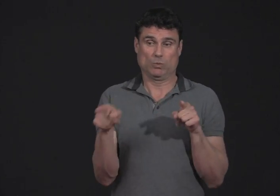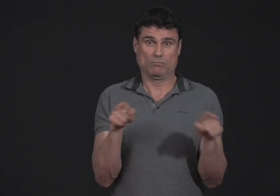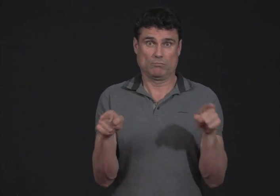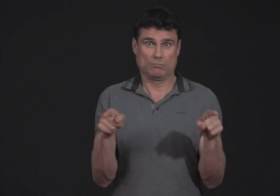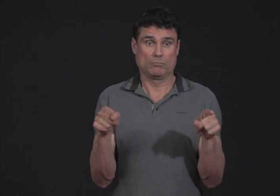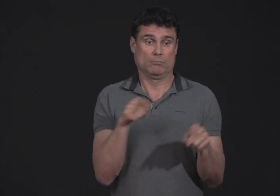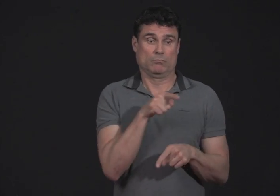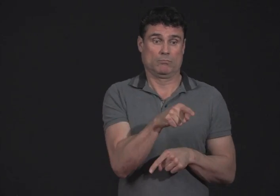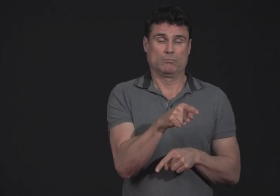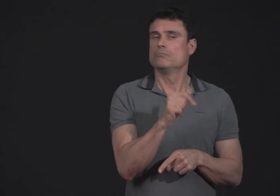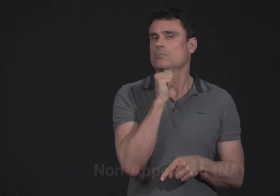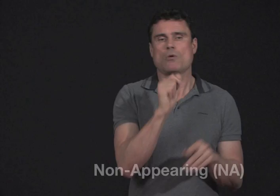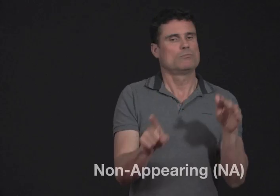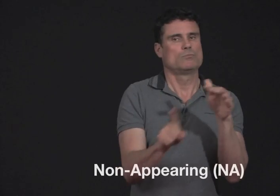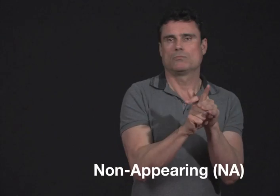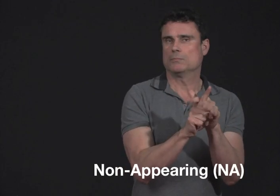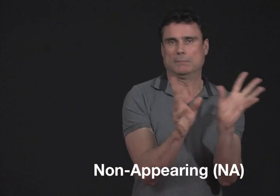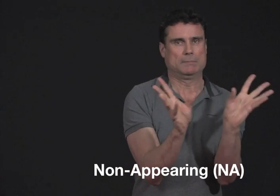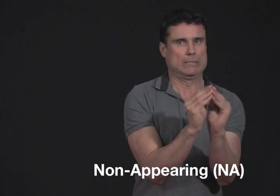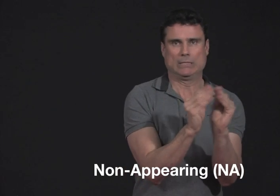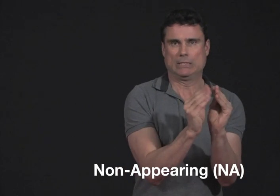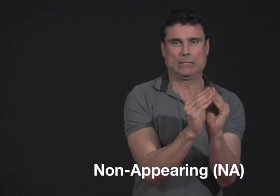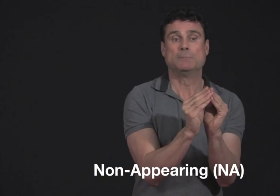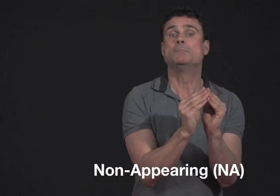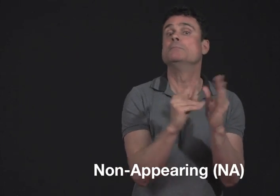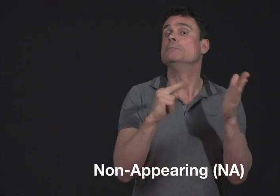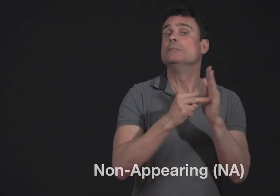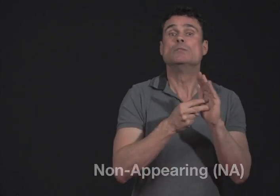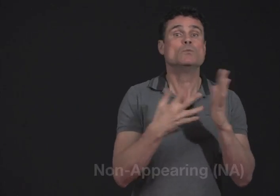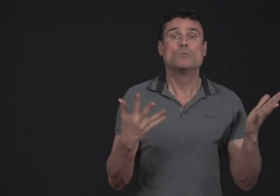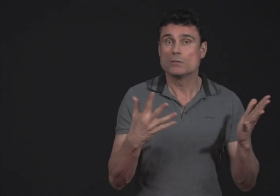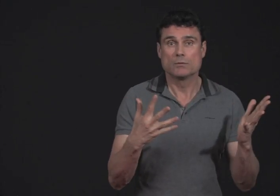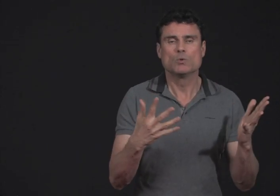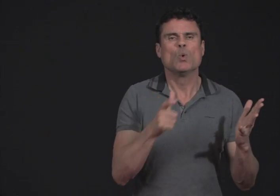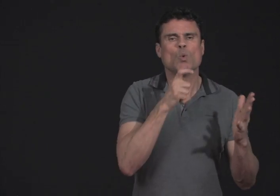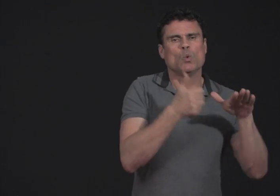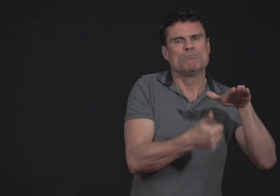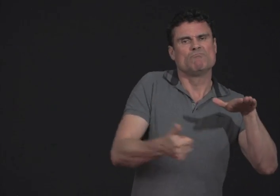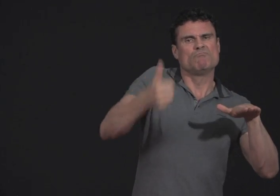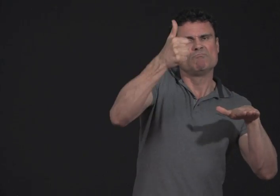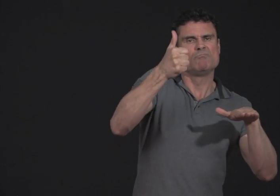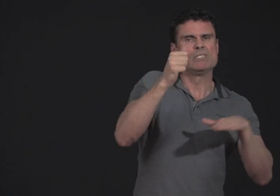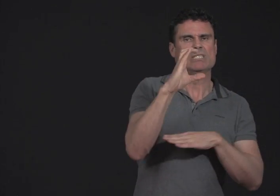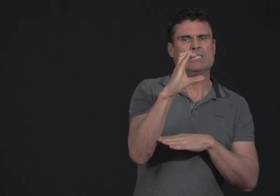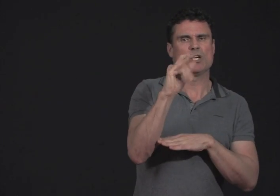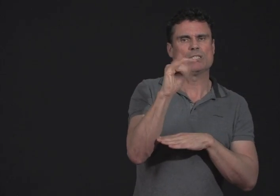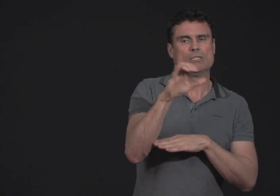There are two kinds of meetings that the CRTC holds. The first is a non-appearing meeting.